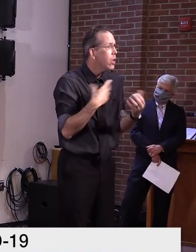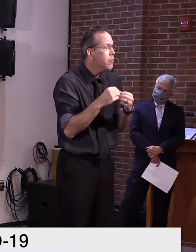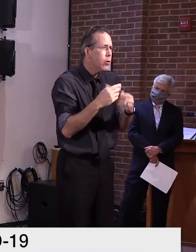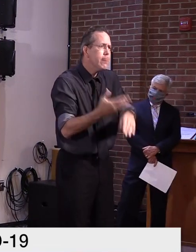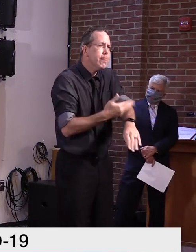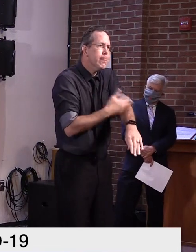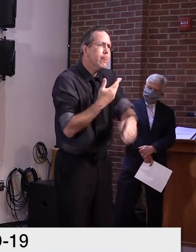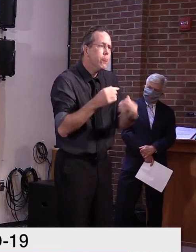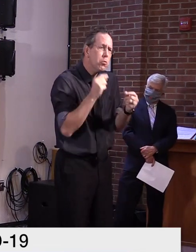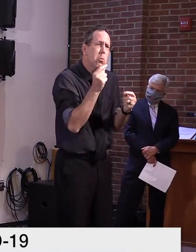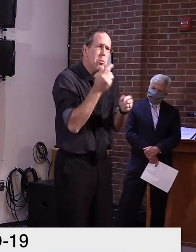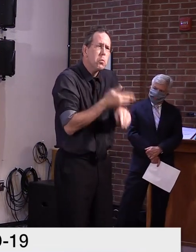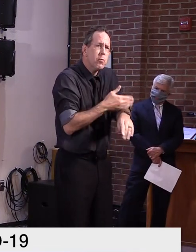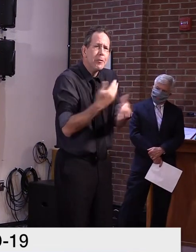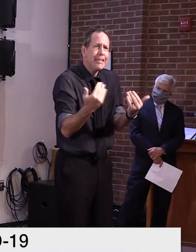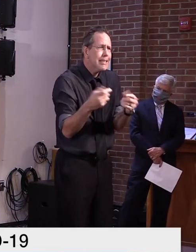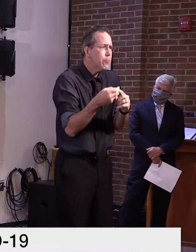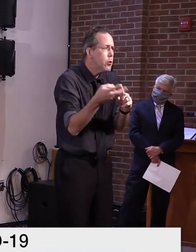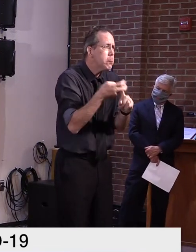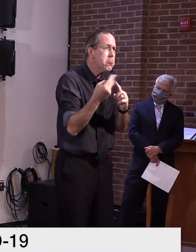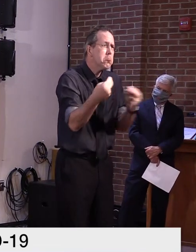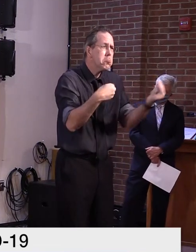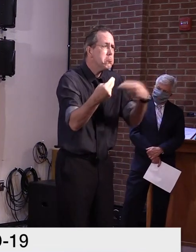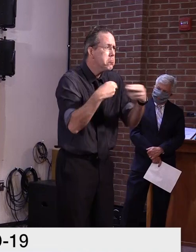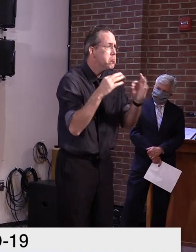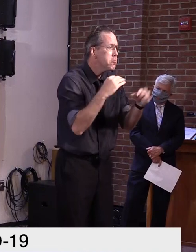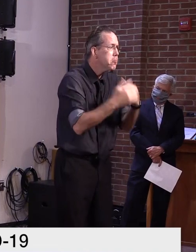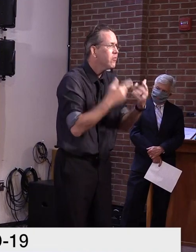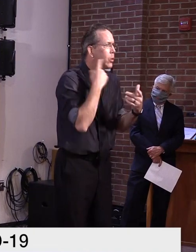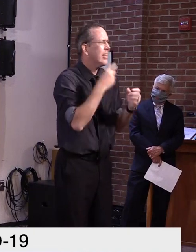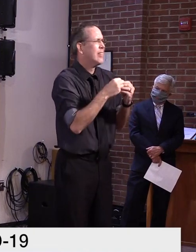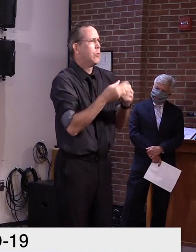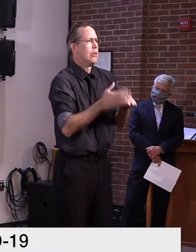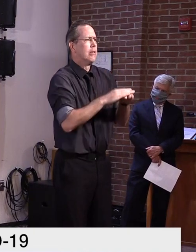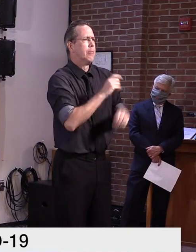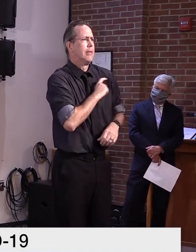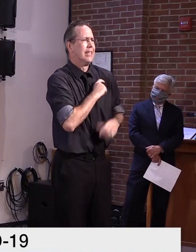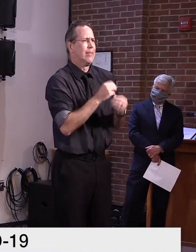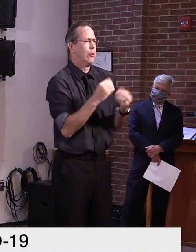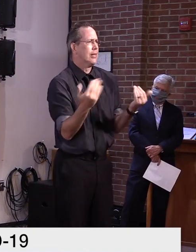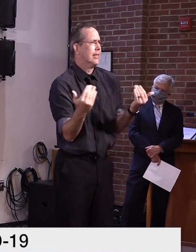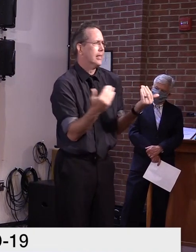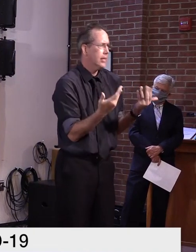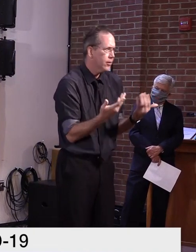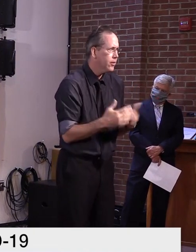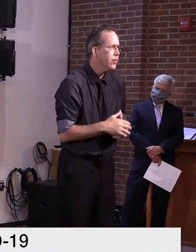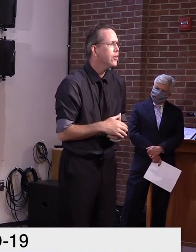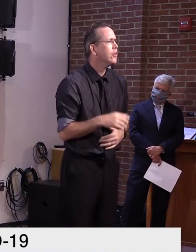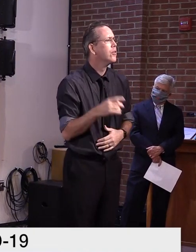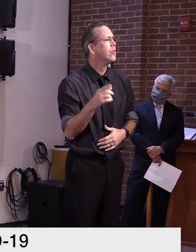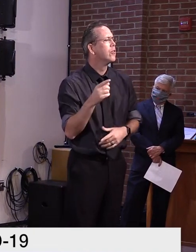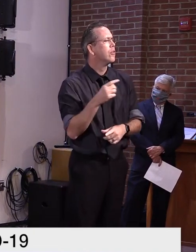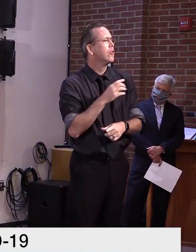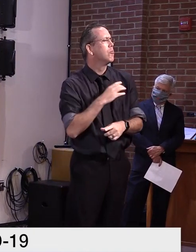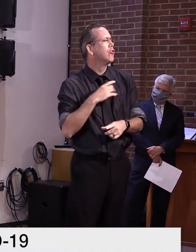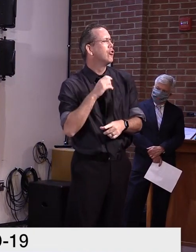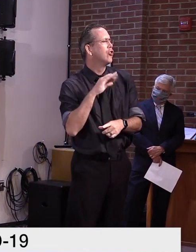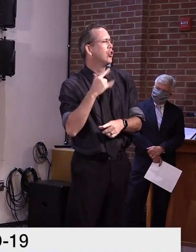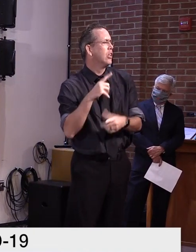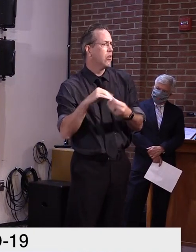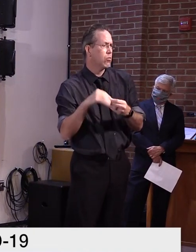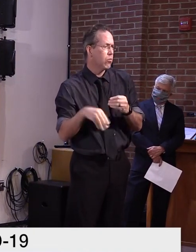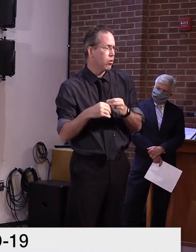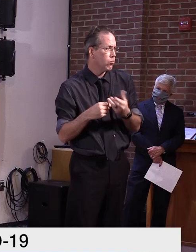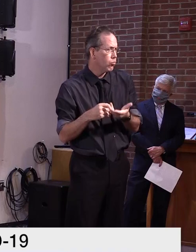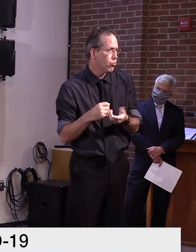uh, recruit more, uh, for law enforcement. So, uh, Commissioner Schirling, is there anything you want to add to that? I mean, we're